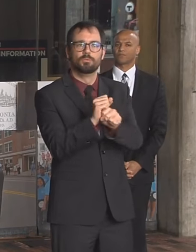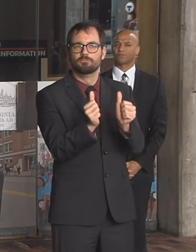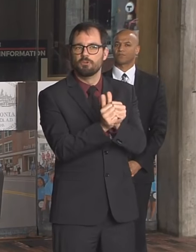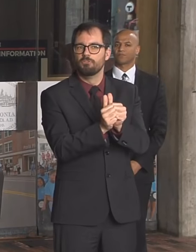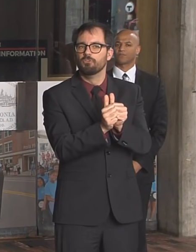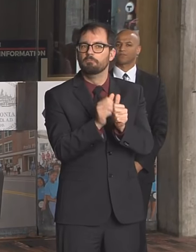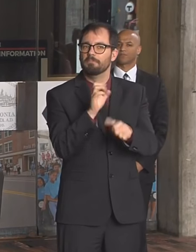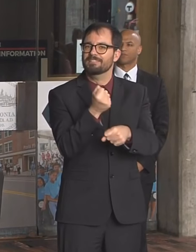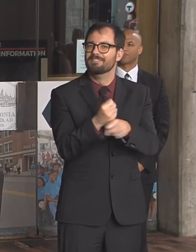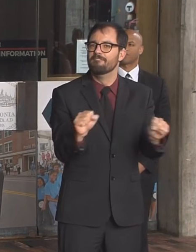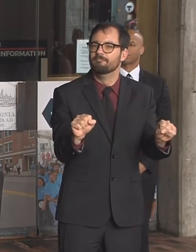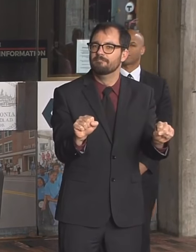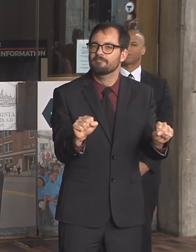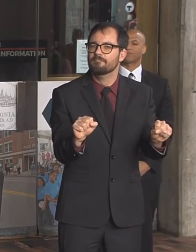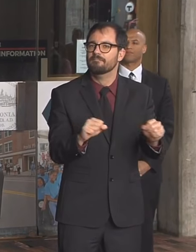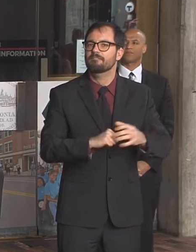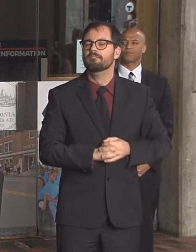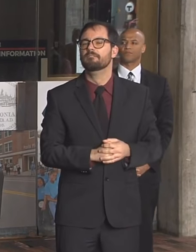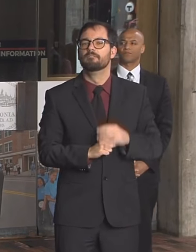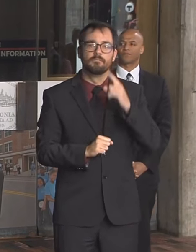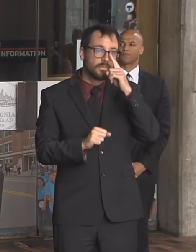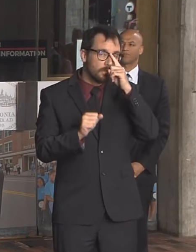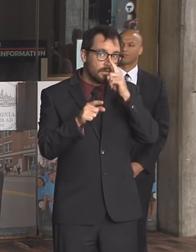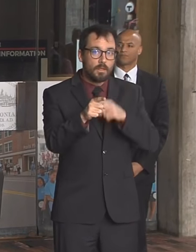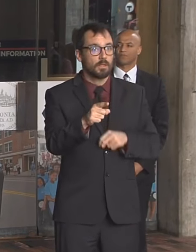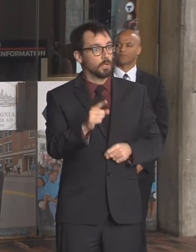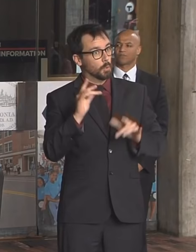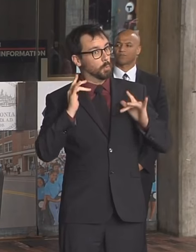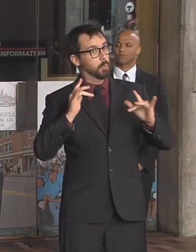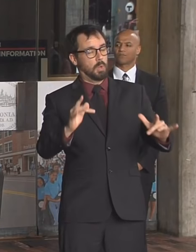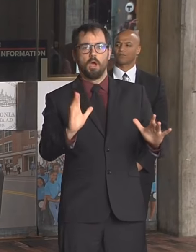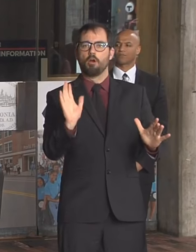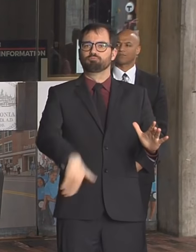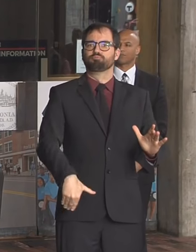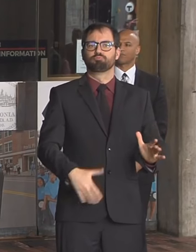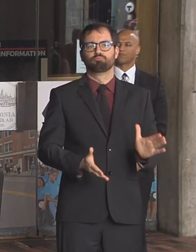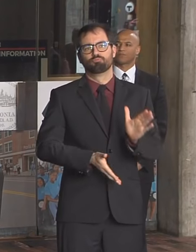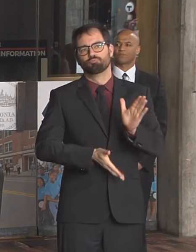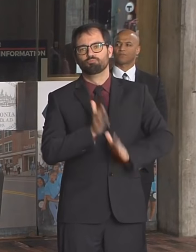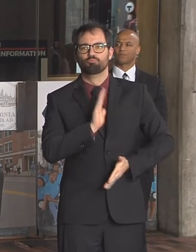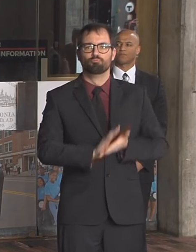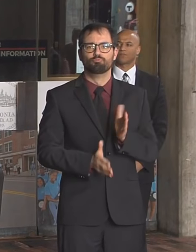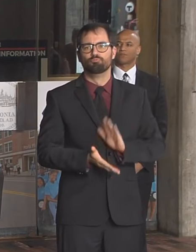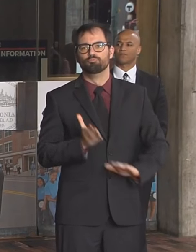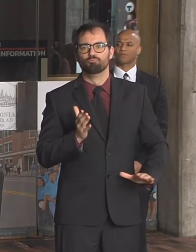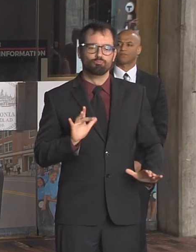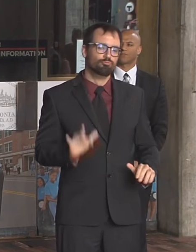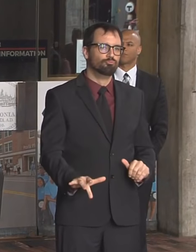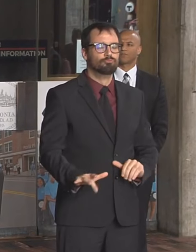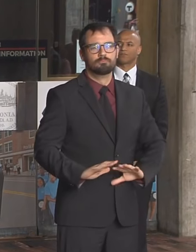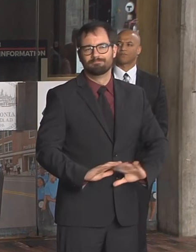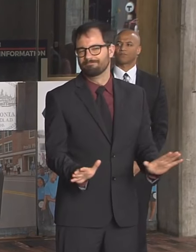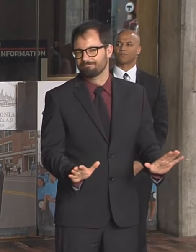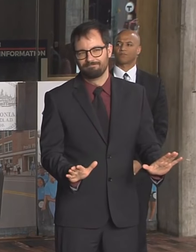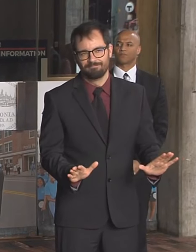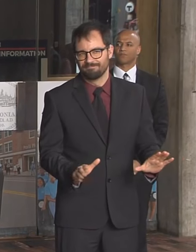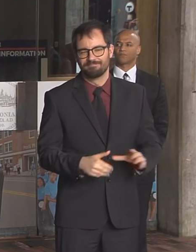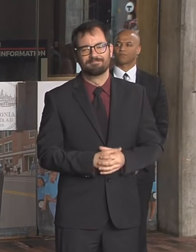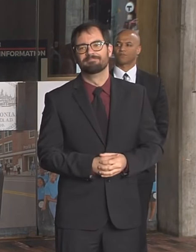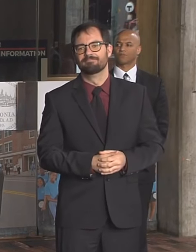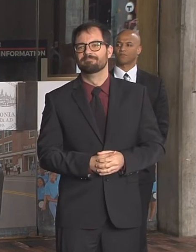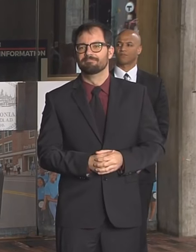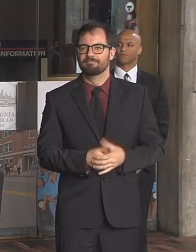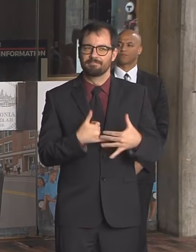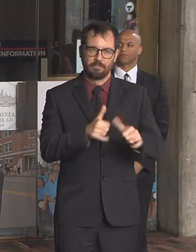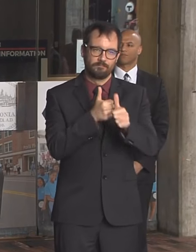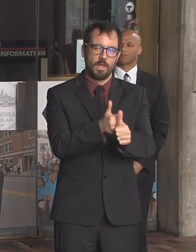mean that it turns into a raceway. So we're asking people to please obey the speed limit and obey the laws out there. We have to help each other out